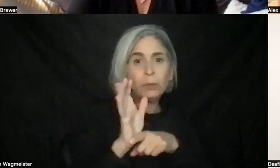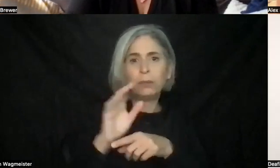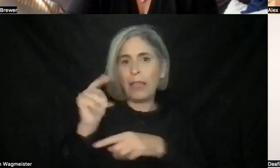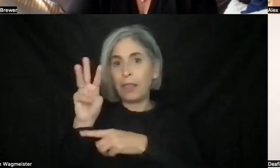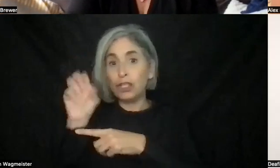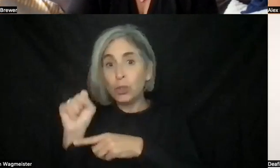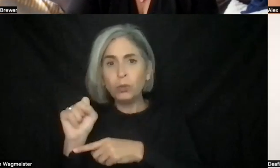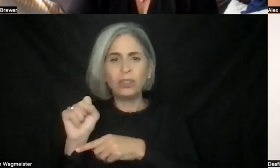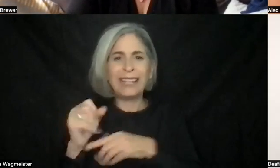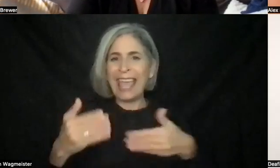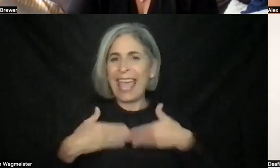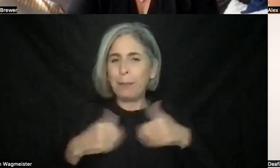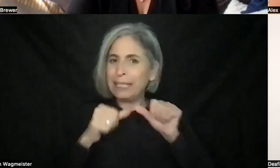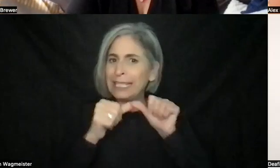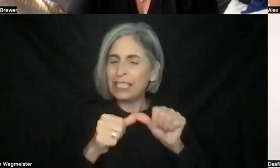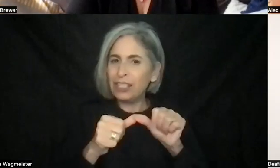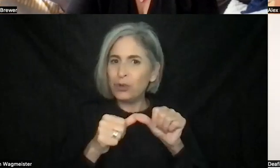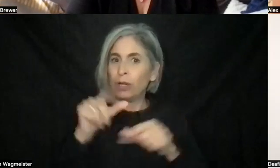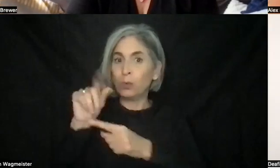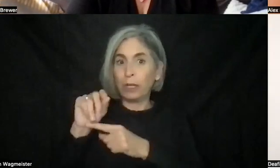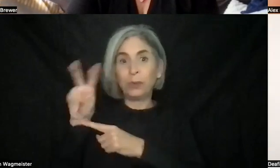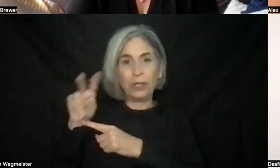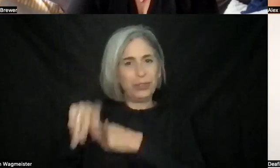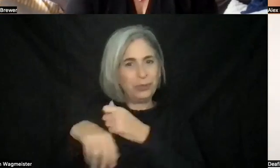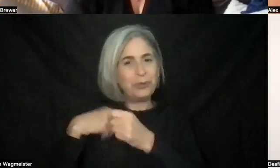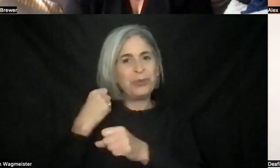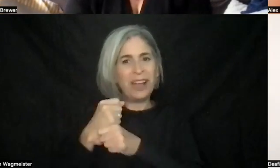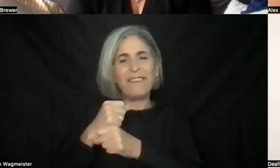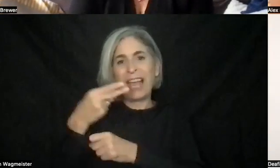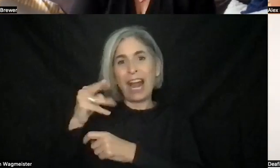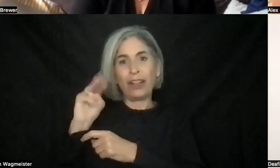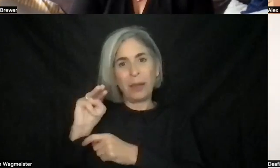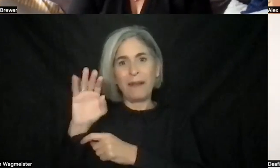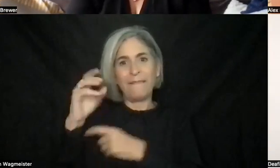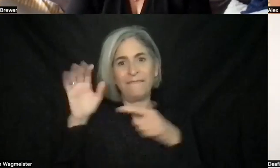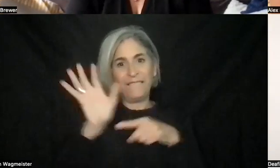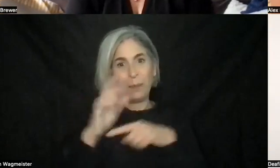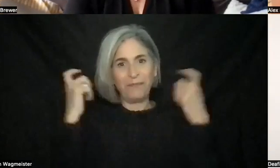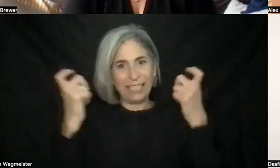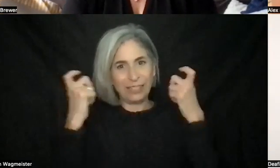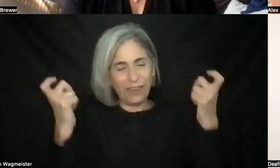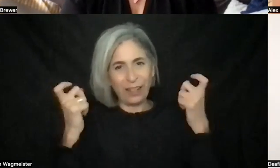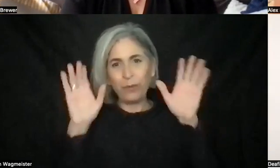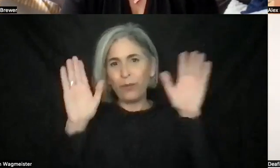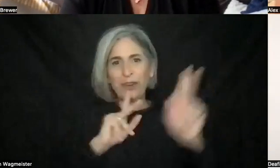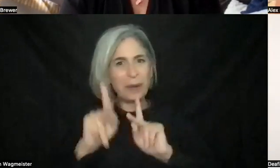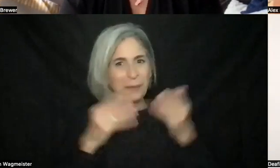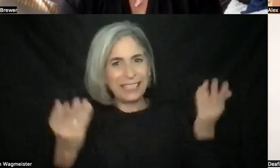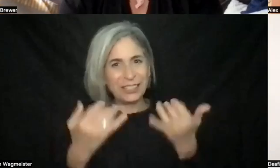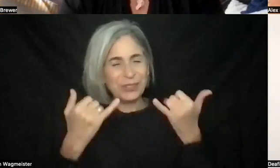continue our coverage of this year's 2022 edition of the Harlem Film Festival. And we have some wonderful people here with us today to talk about